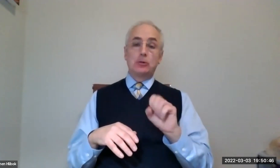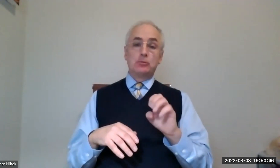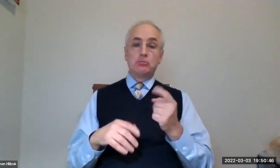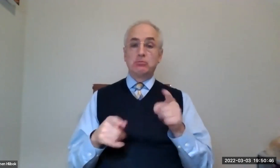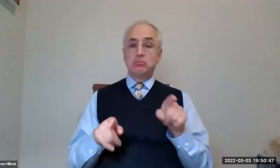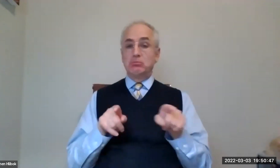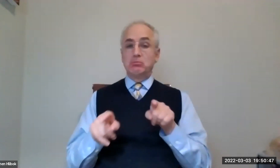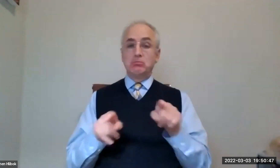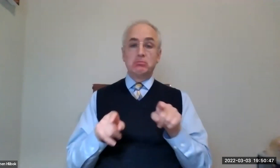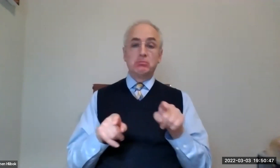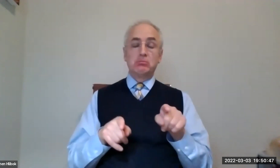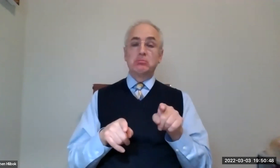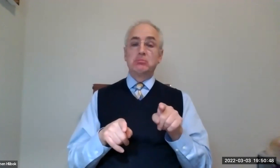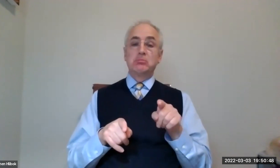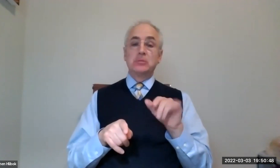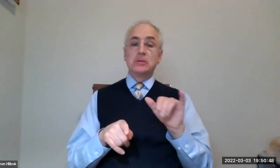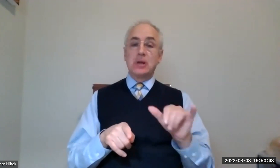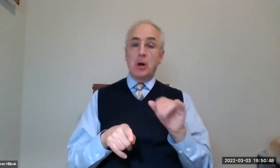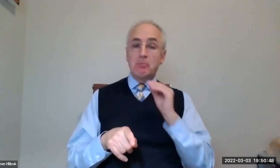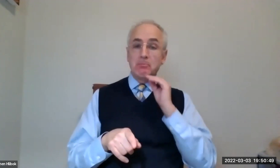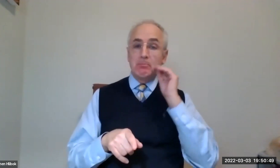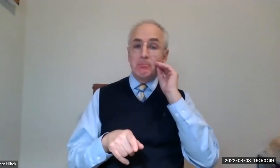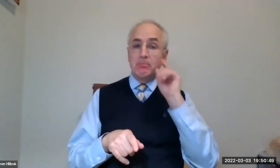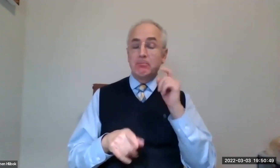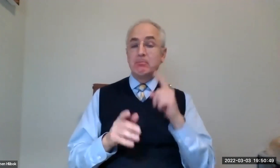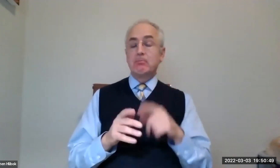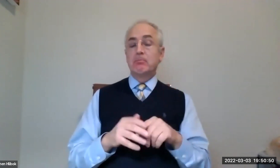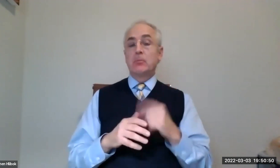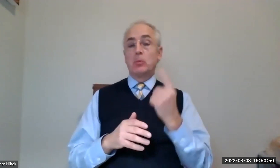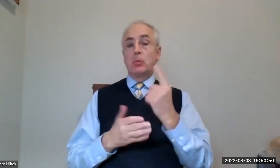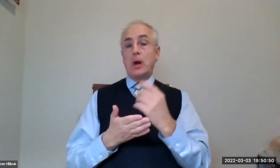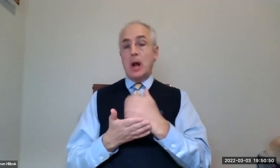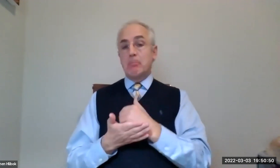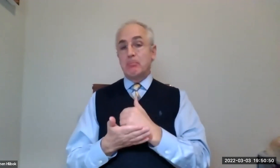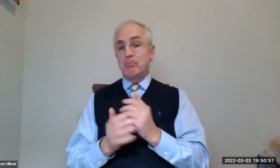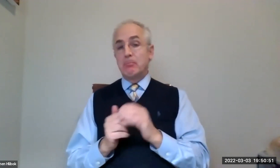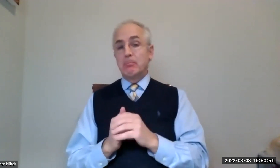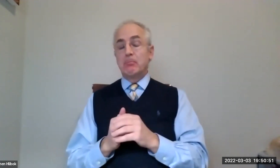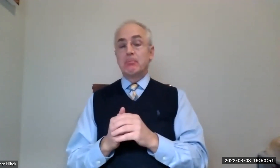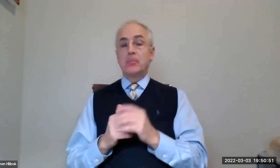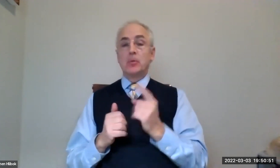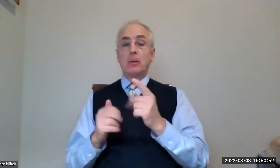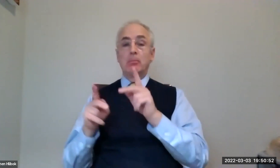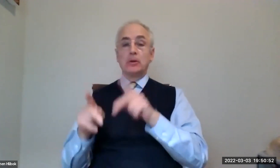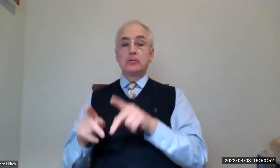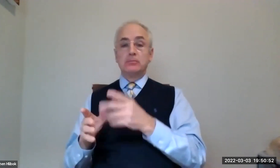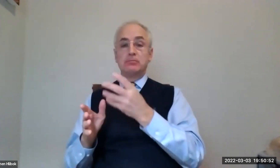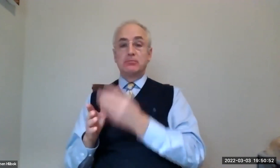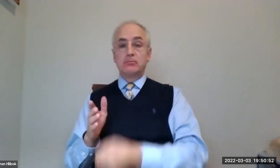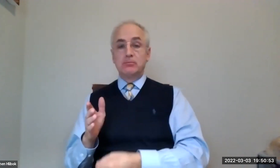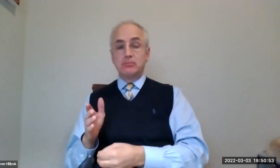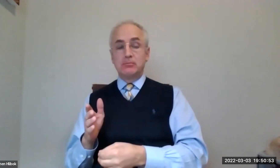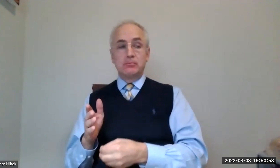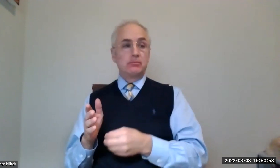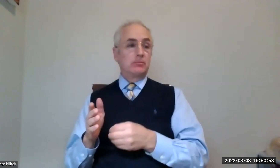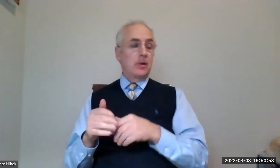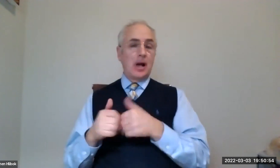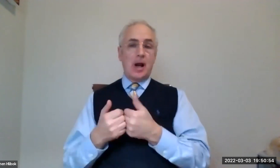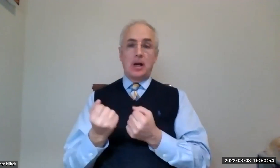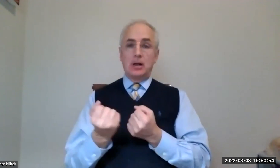and the spouse, one of them stays home. So they're one income household. And when